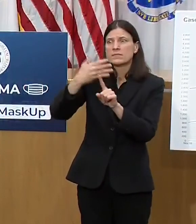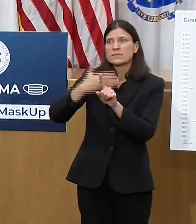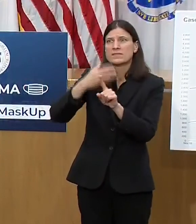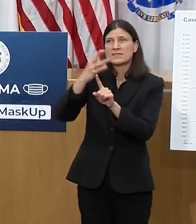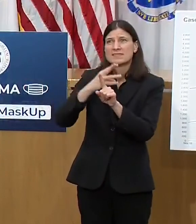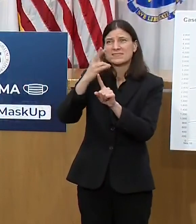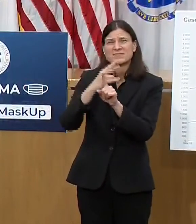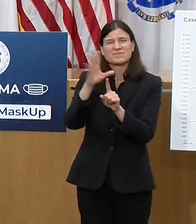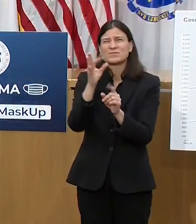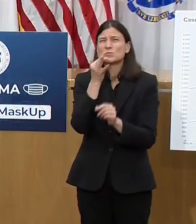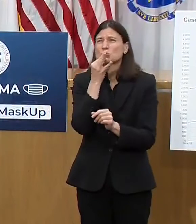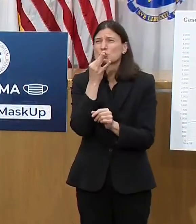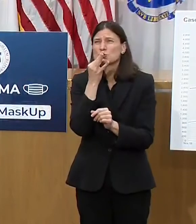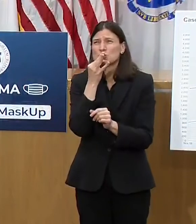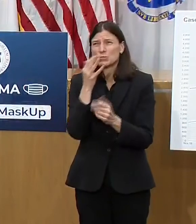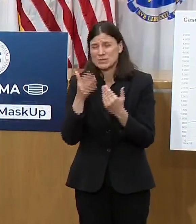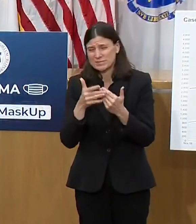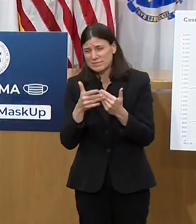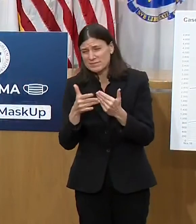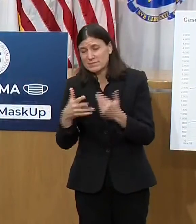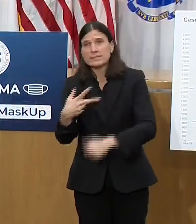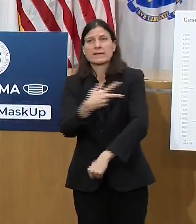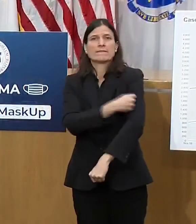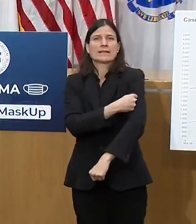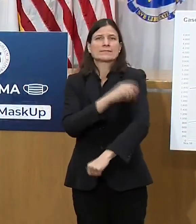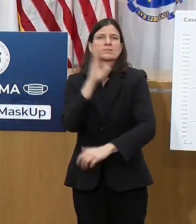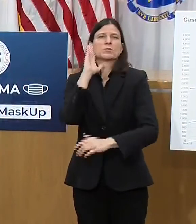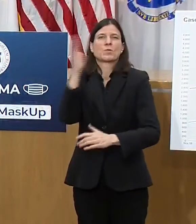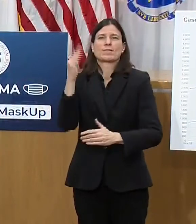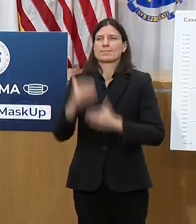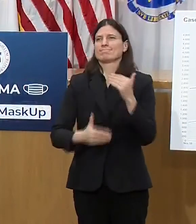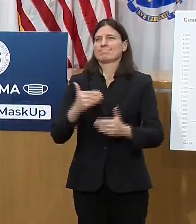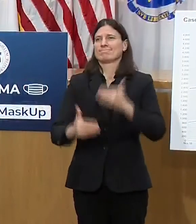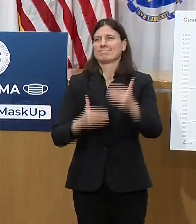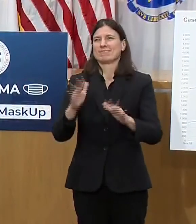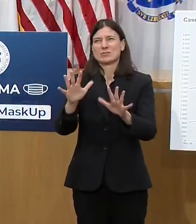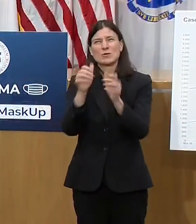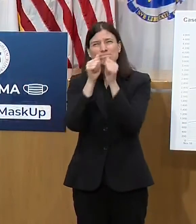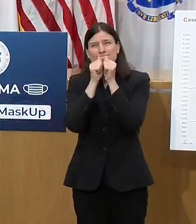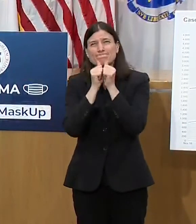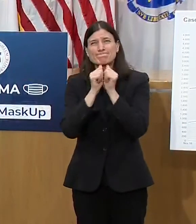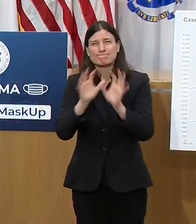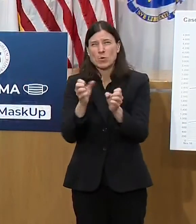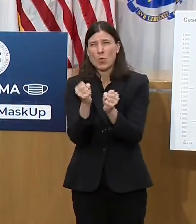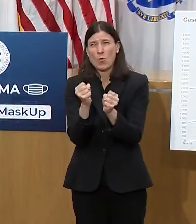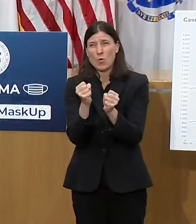A few more months of masks and distance and COVID precautions